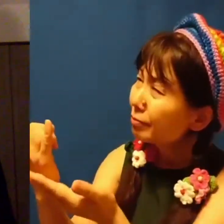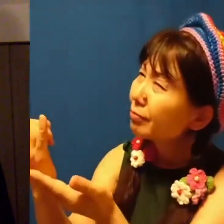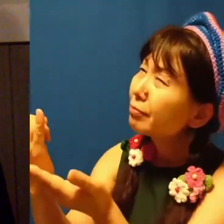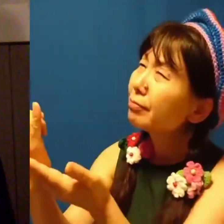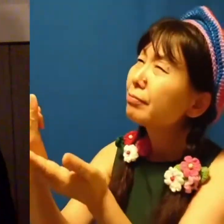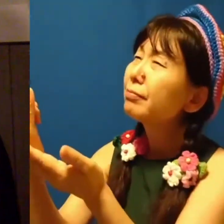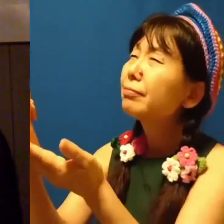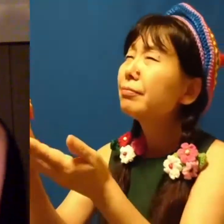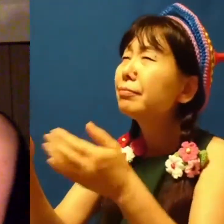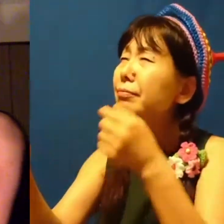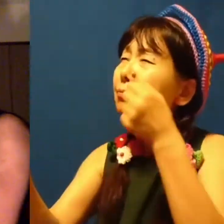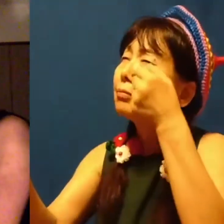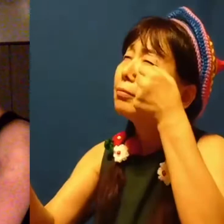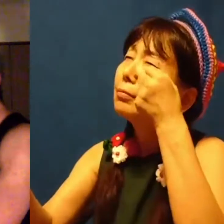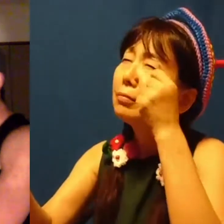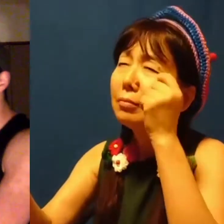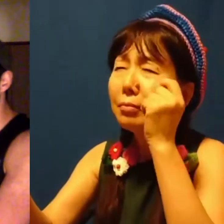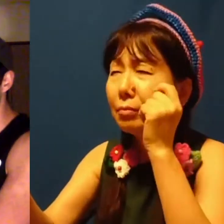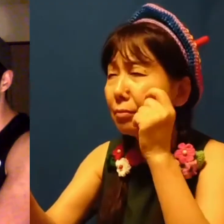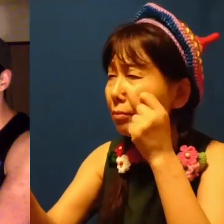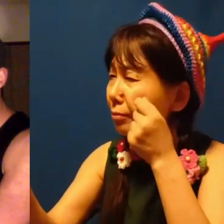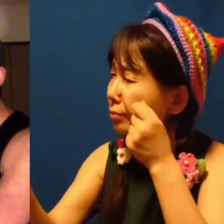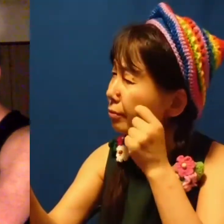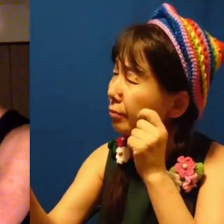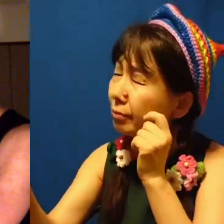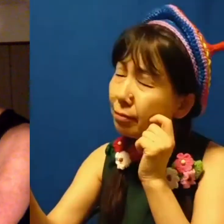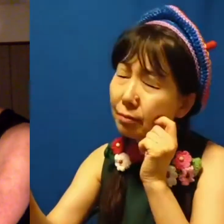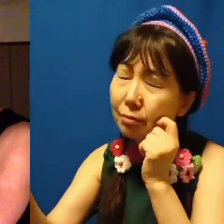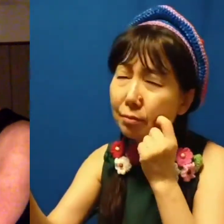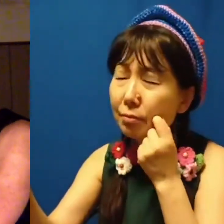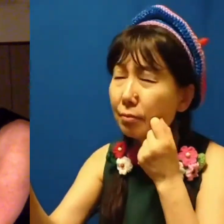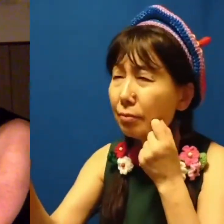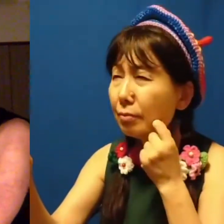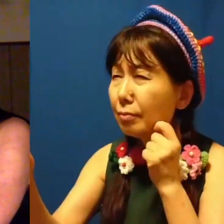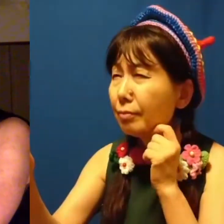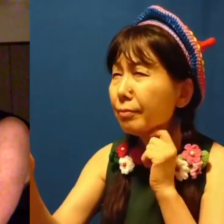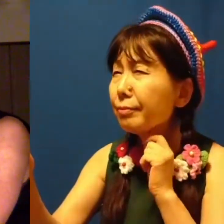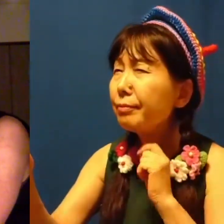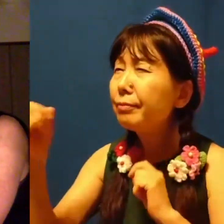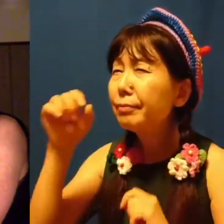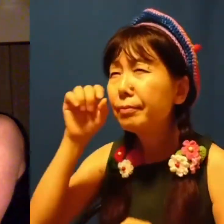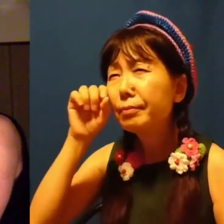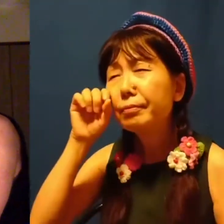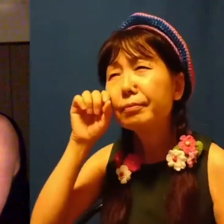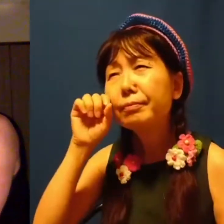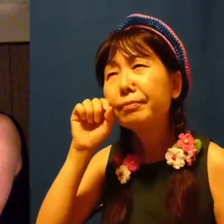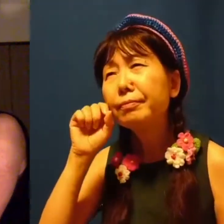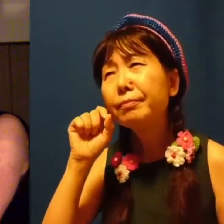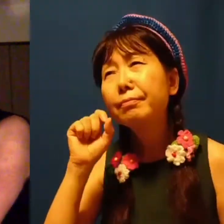true